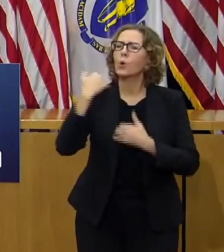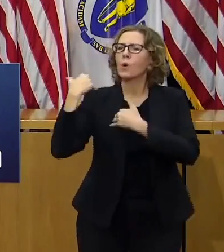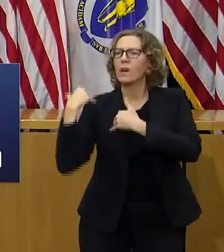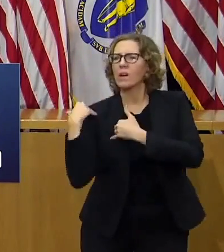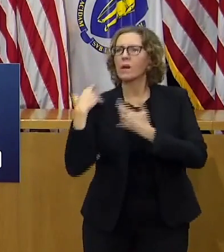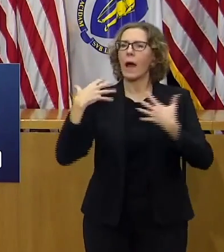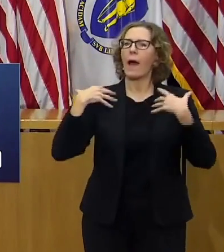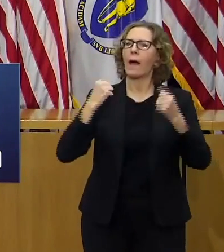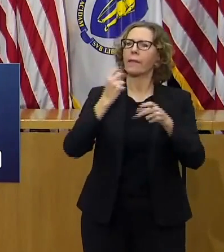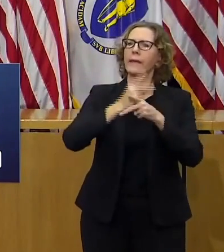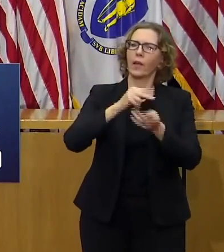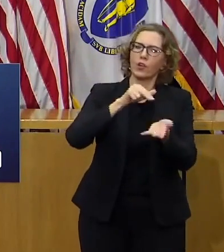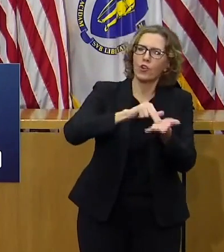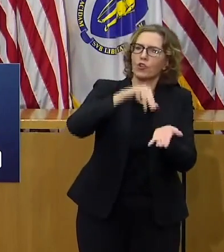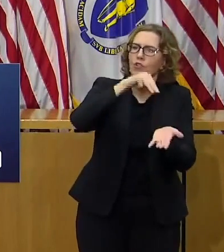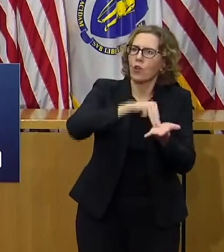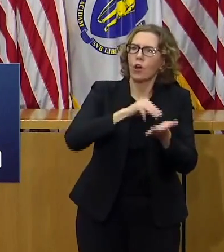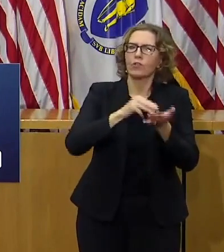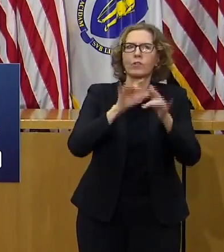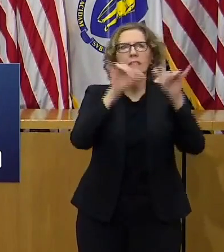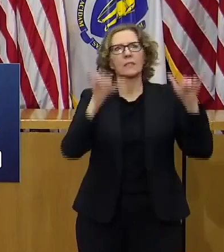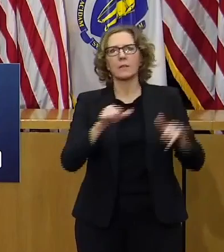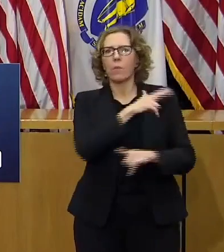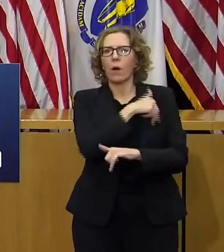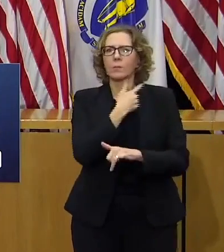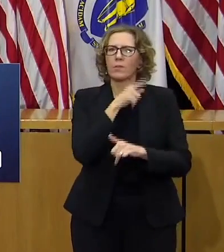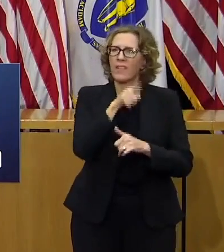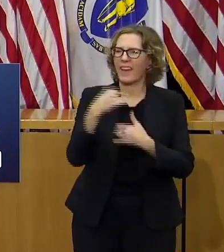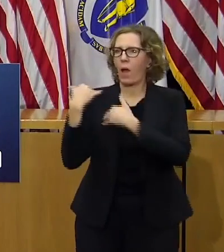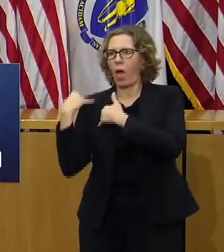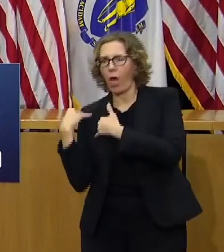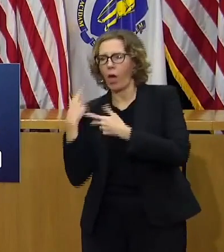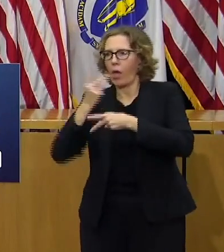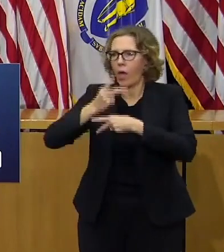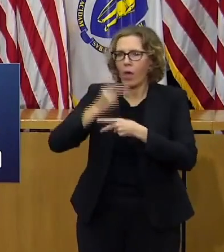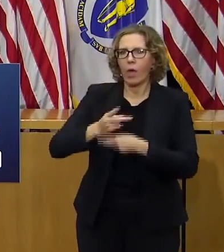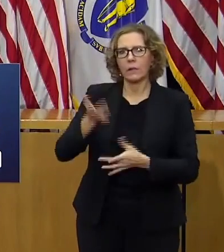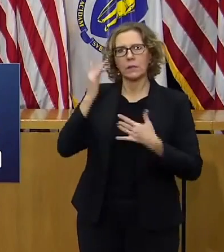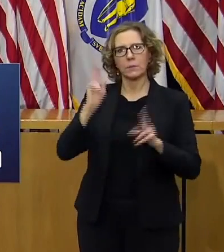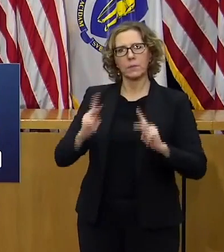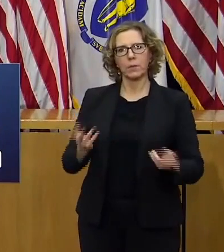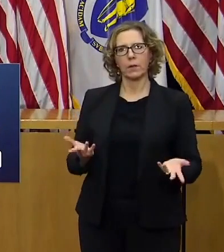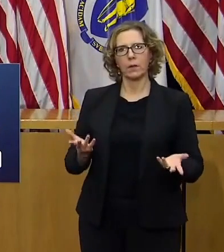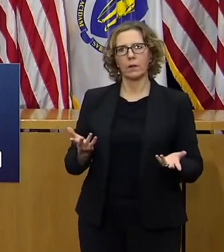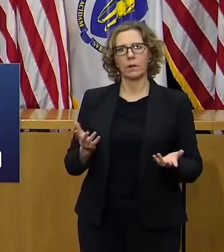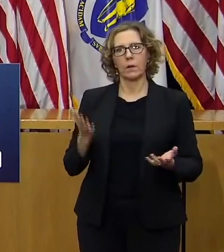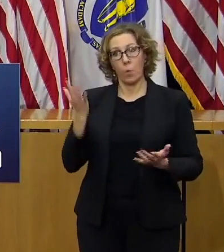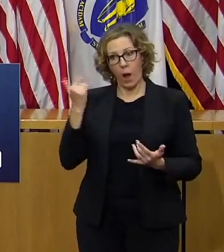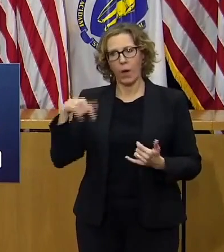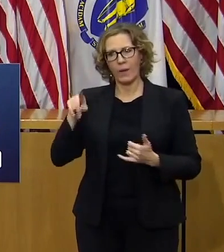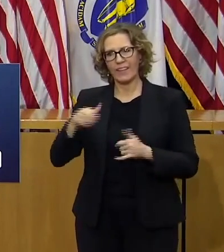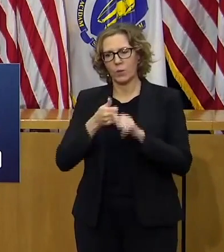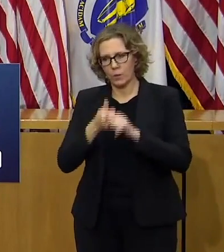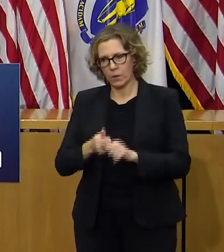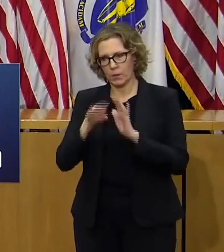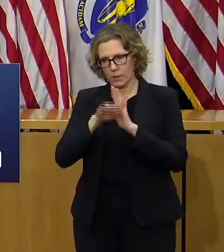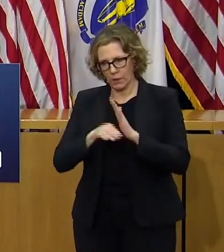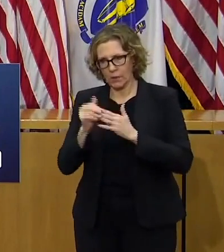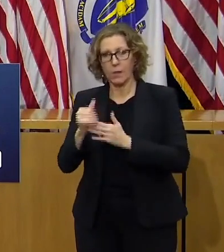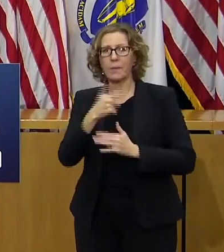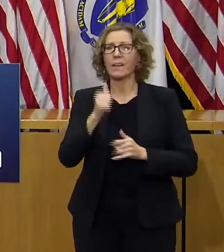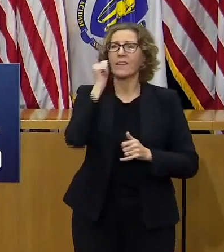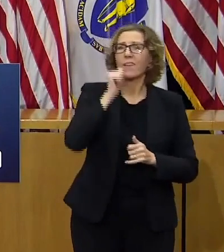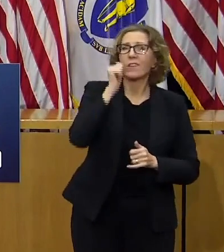of taking care of so many people when they get sick they are the ones who day in and day out